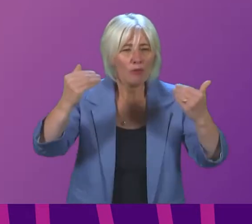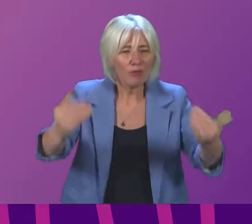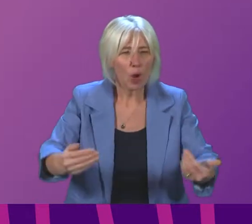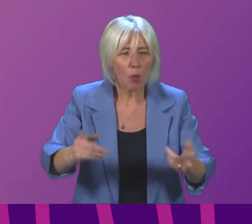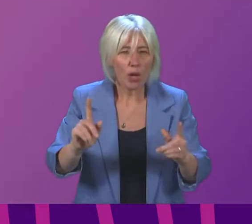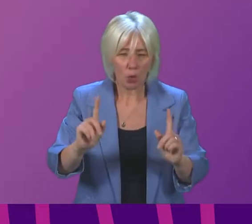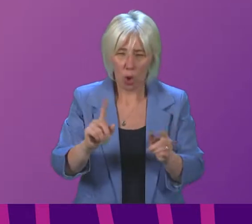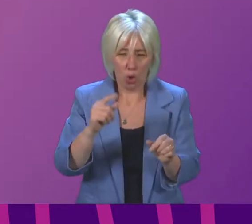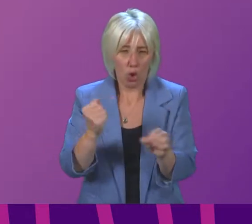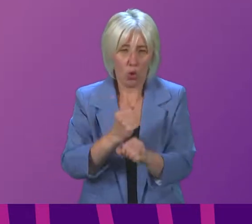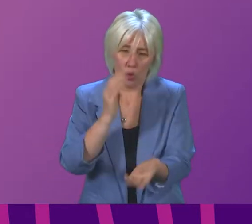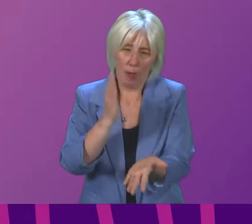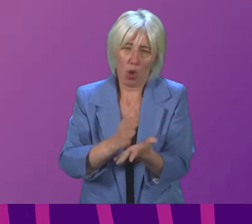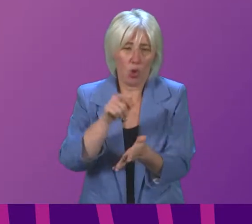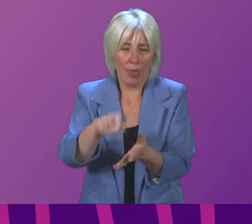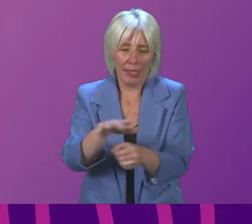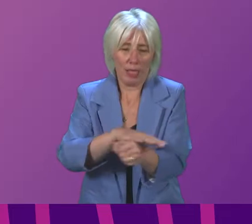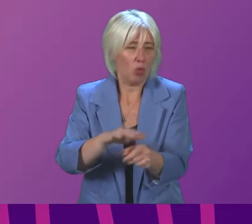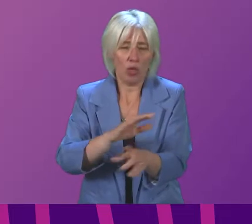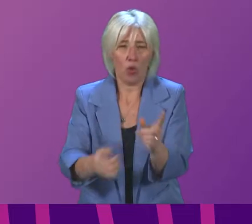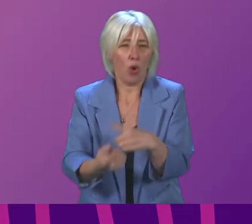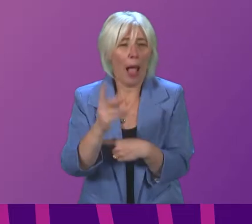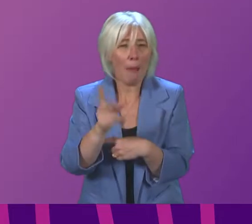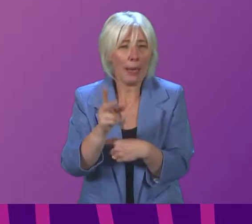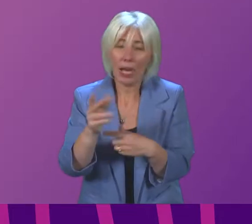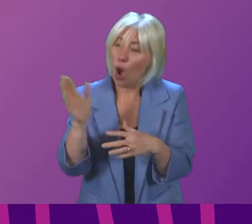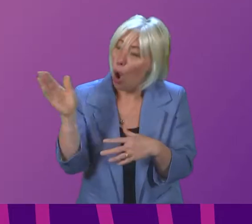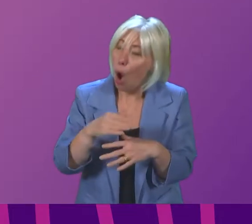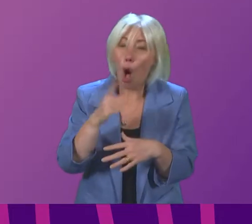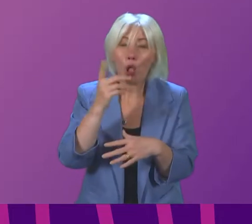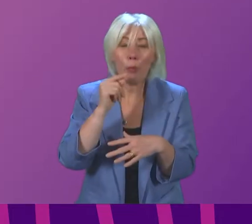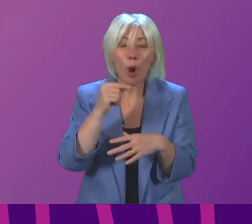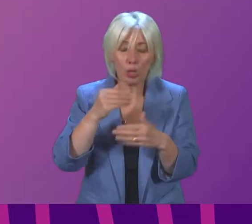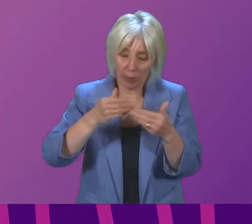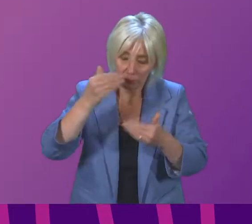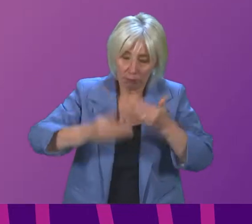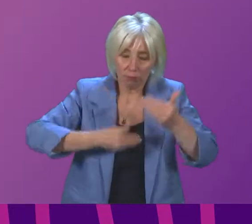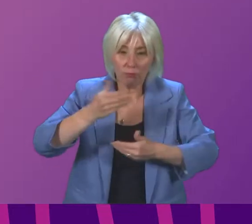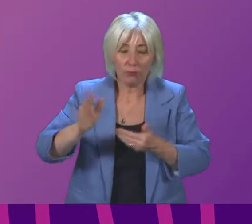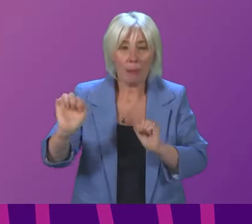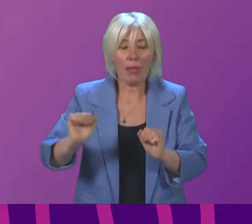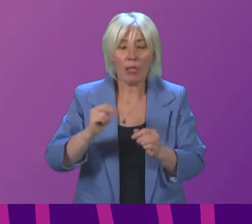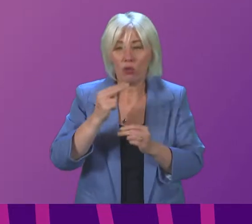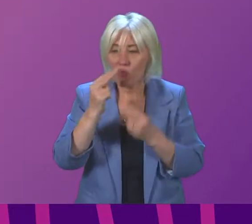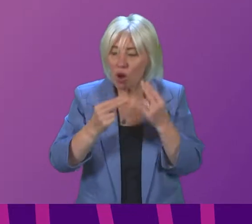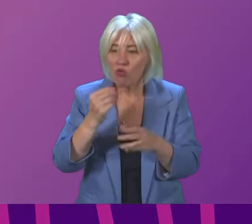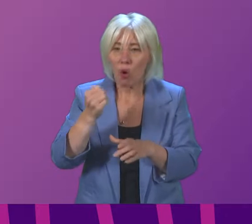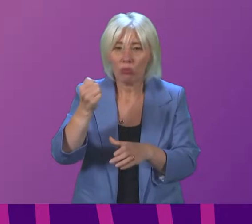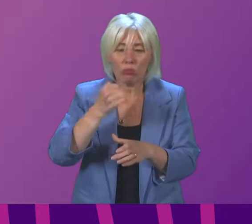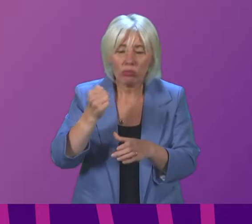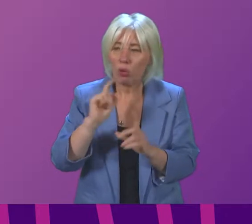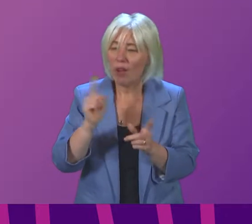situation doesn't happen again and that all possible steps are taken to give businesses adequate time to prepare for new measures and guidance